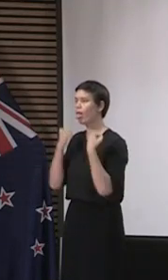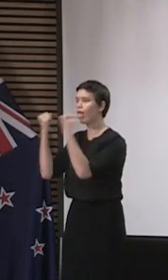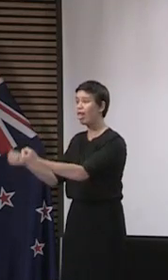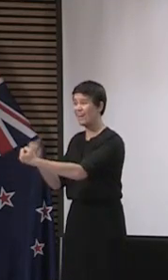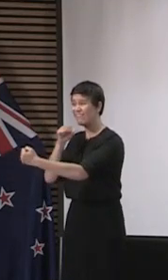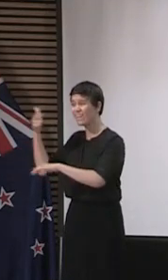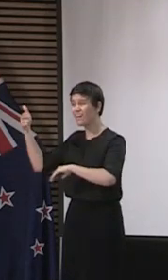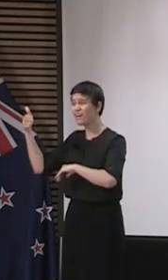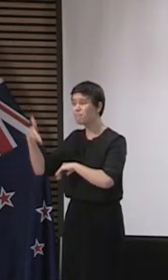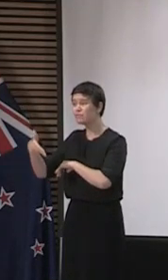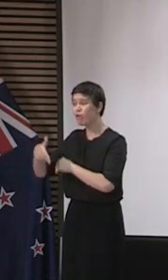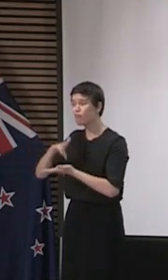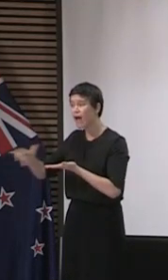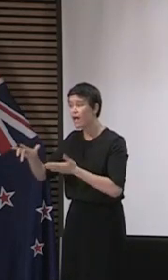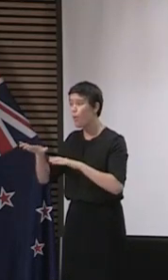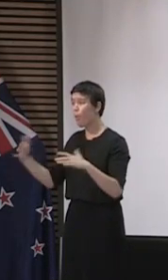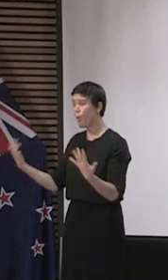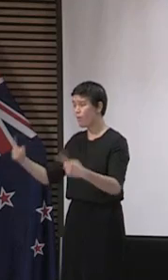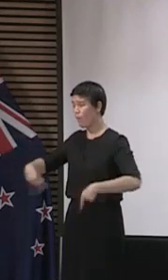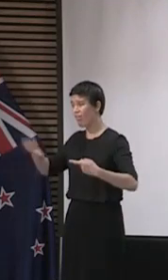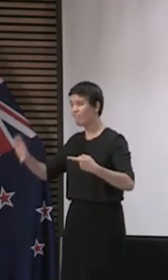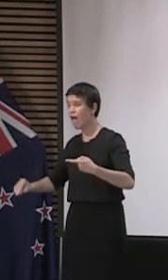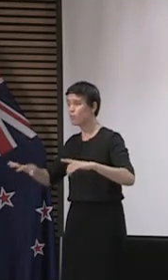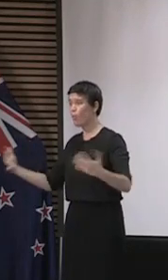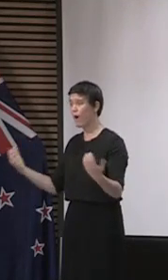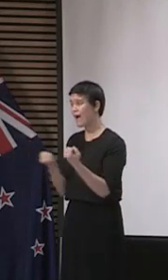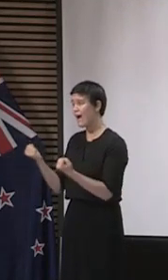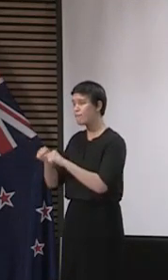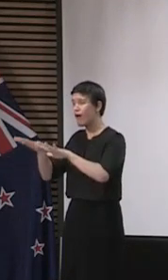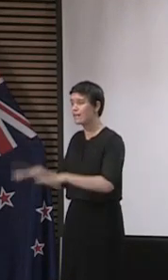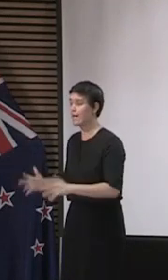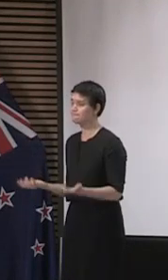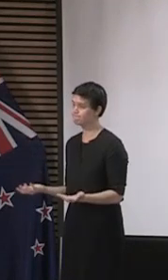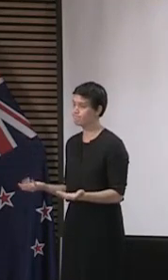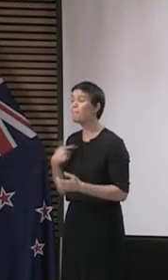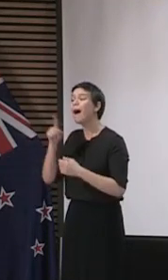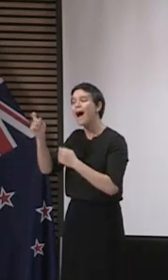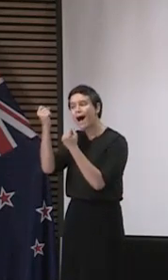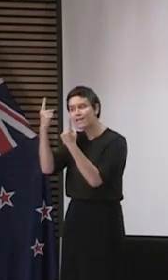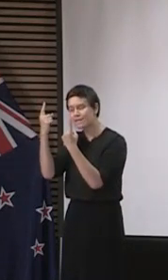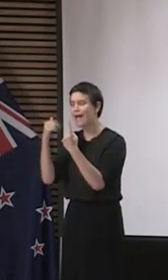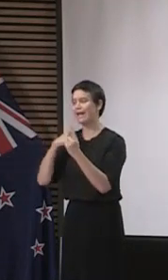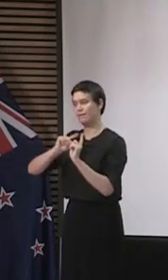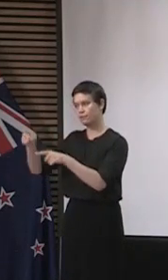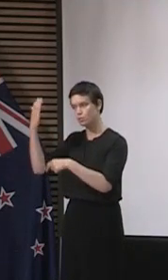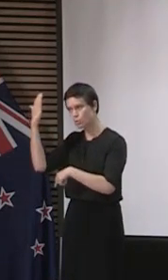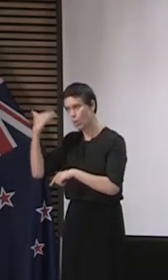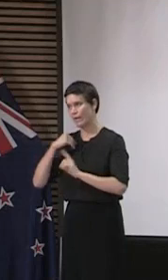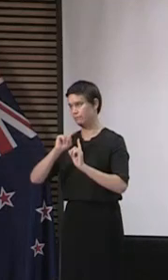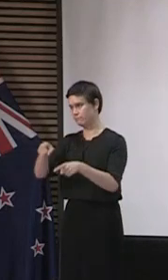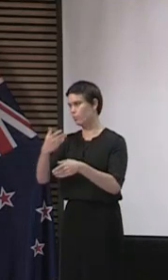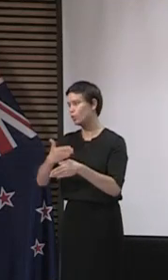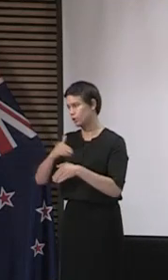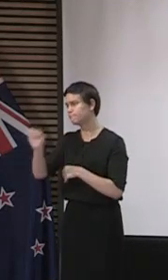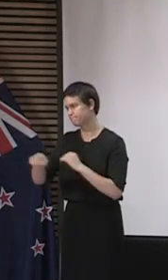you have an accident somewhere. So keep as close to home as you can, keeping in mind you'll need to access work and in some cases school. Can people